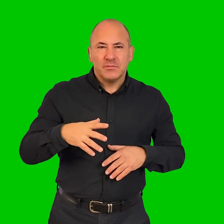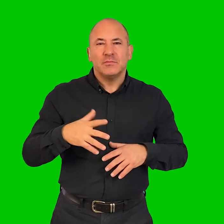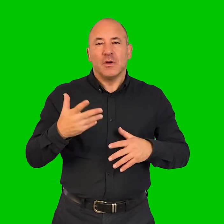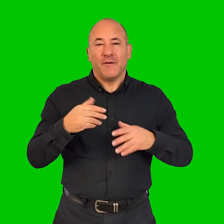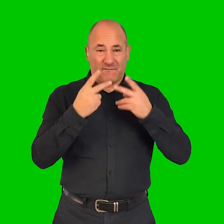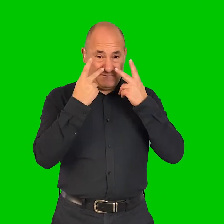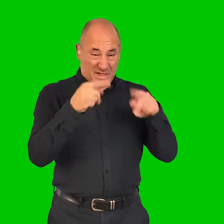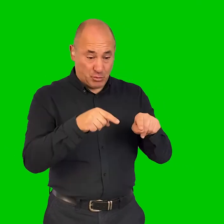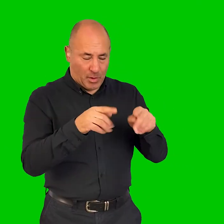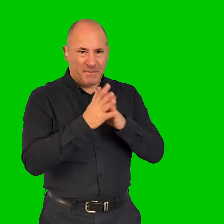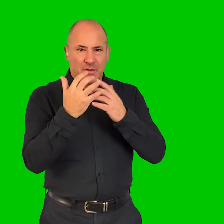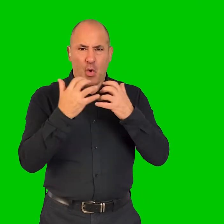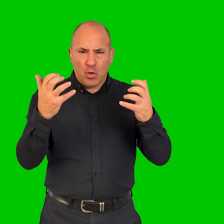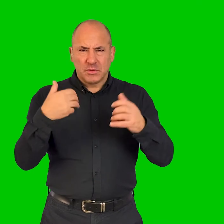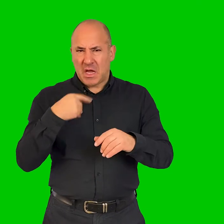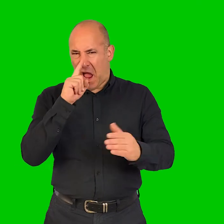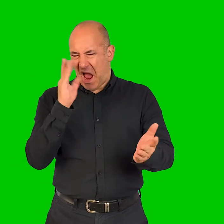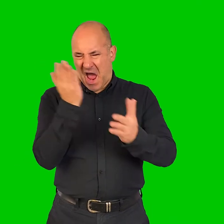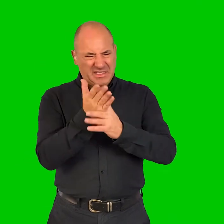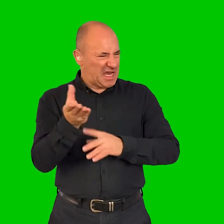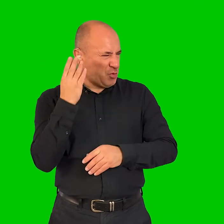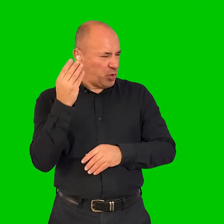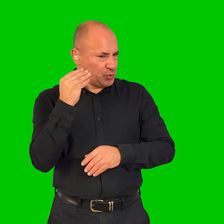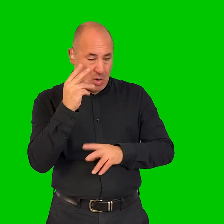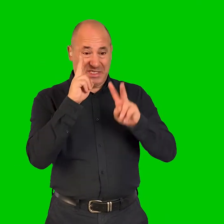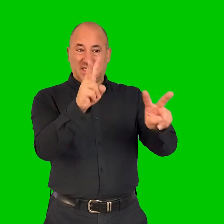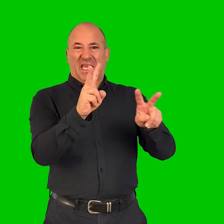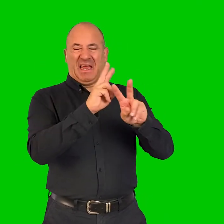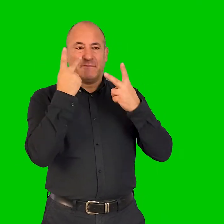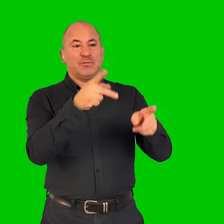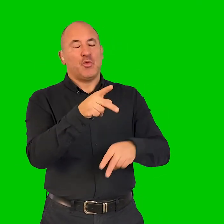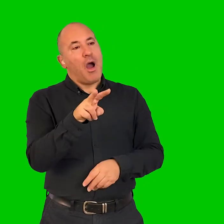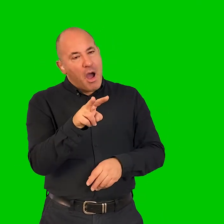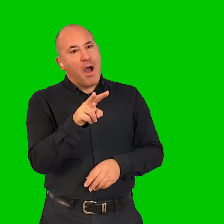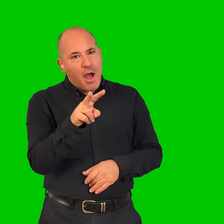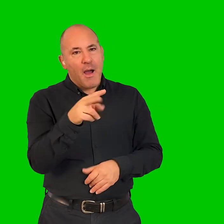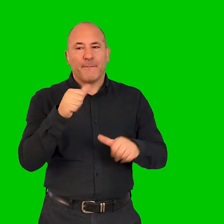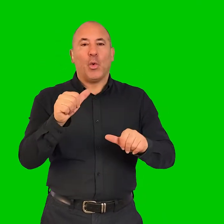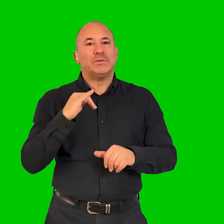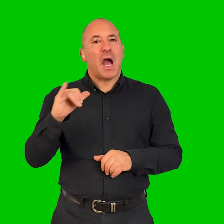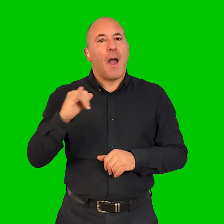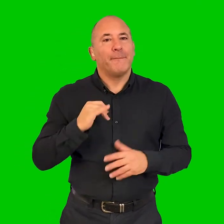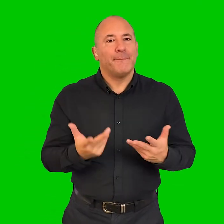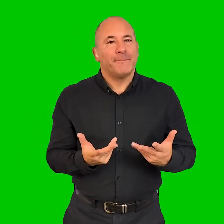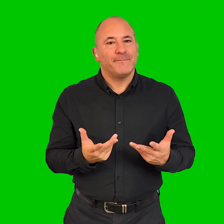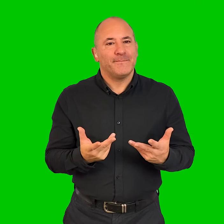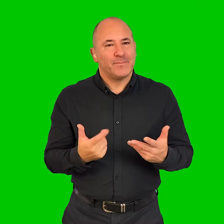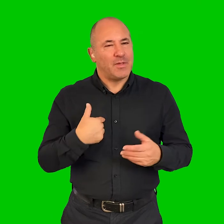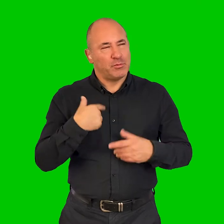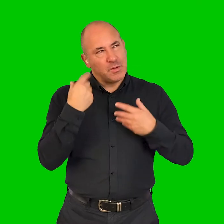of experience. And so, maybe that the visuals are for an audience who cannot access the audio